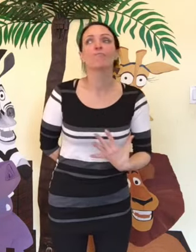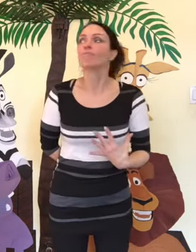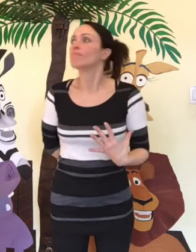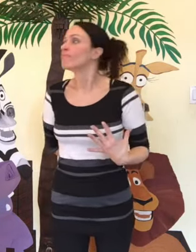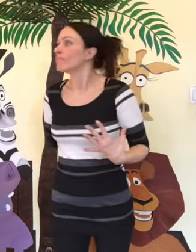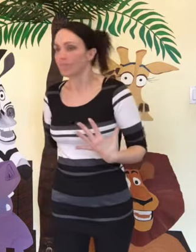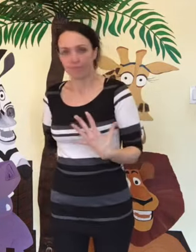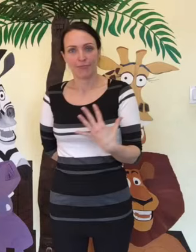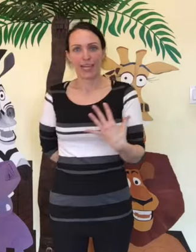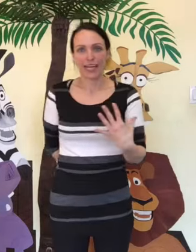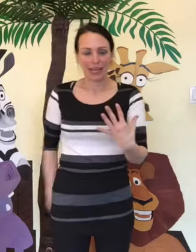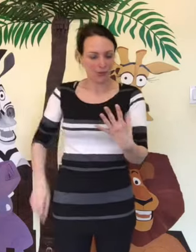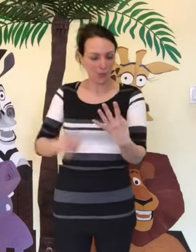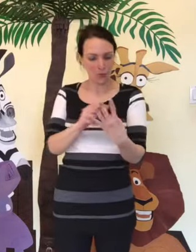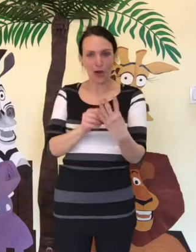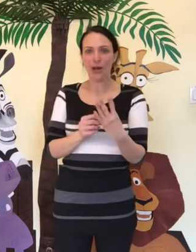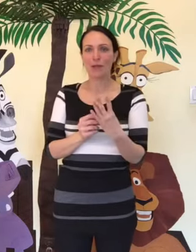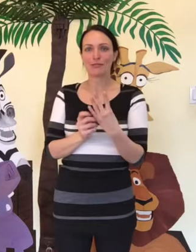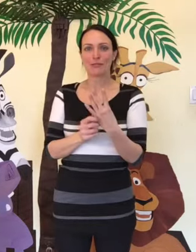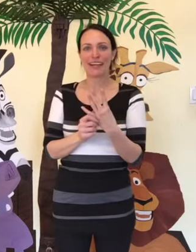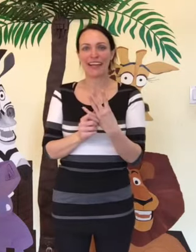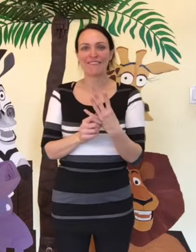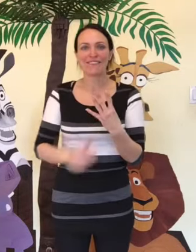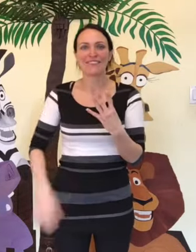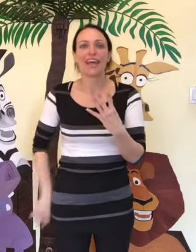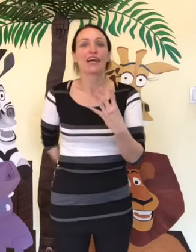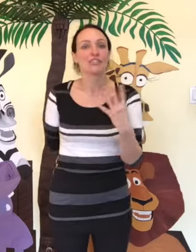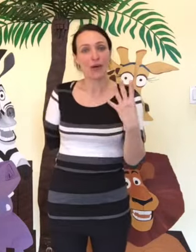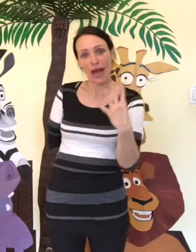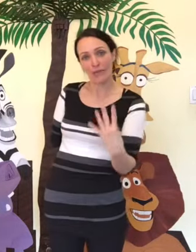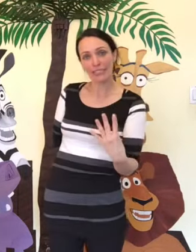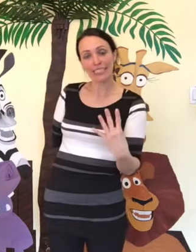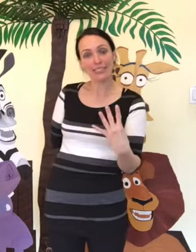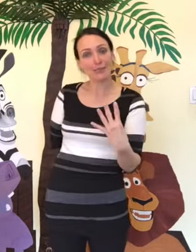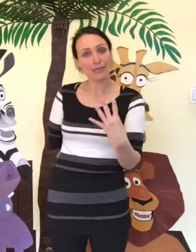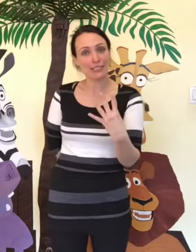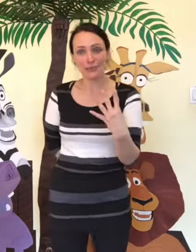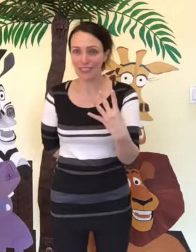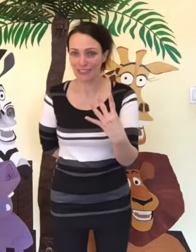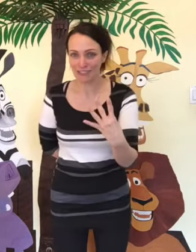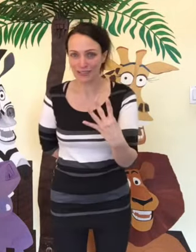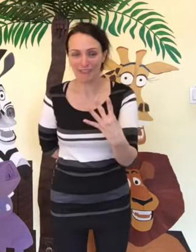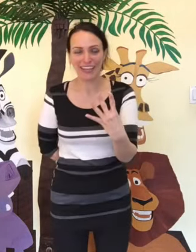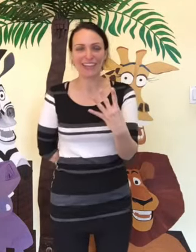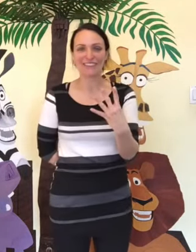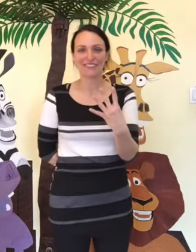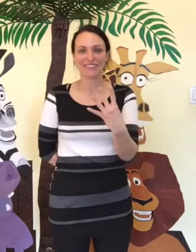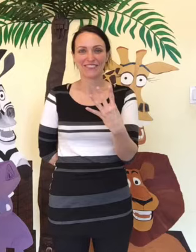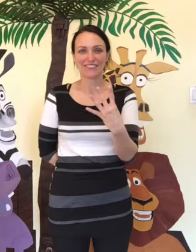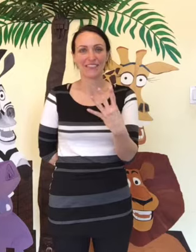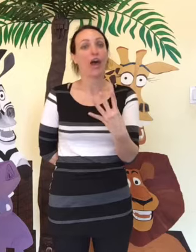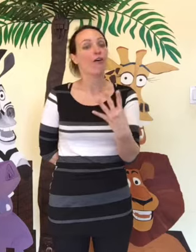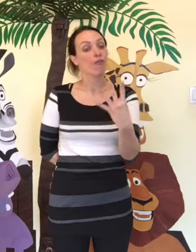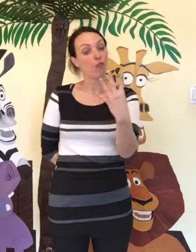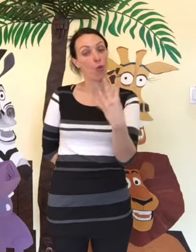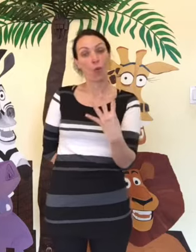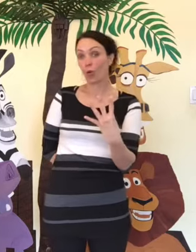and one hopped away. So how many Easter bunnies were left to play? Four.